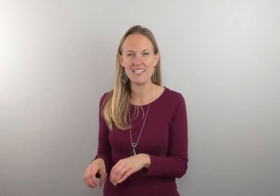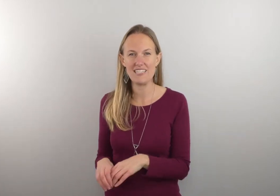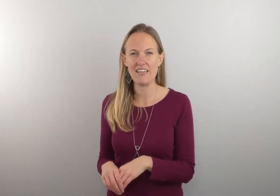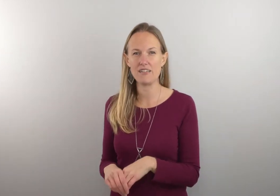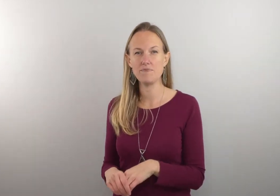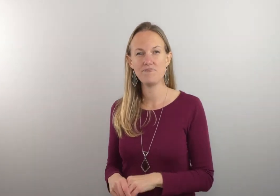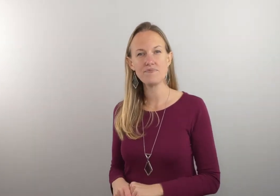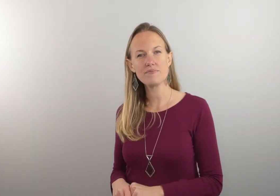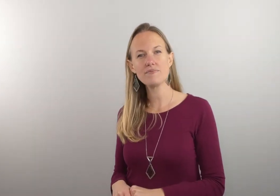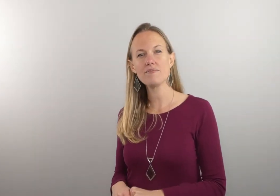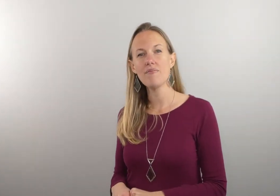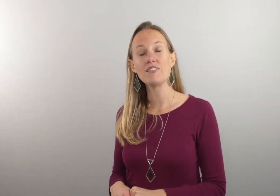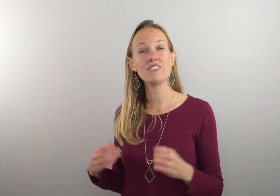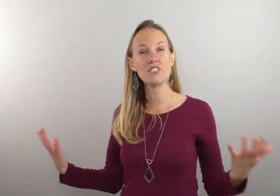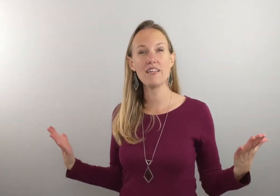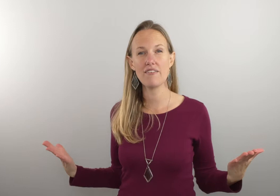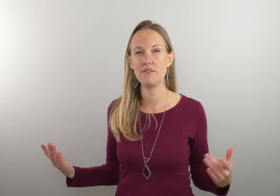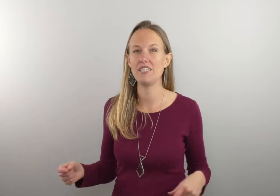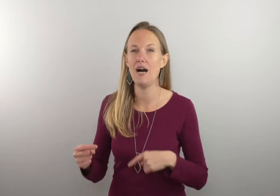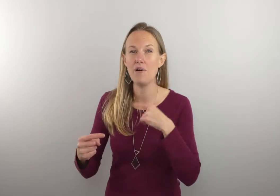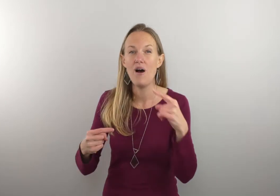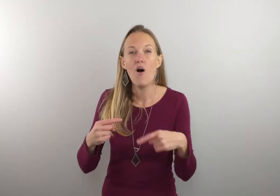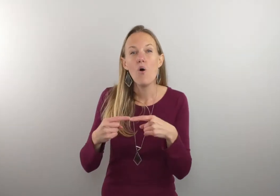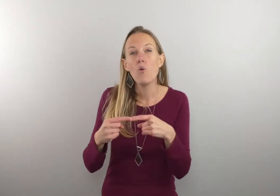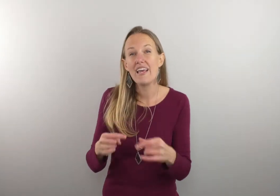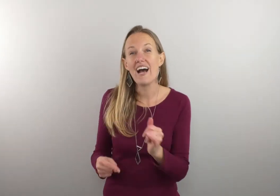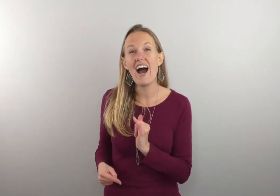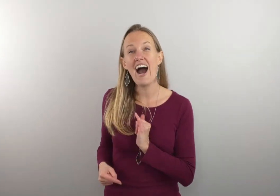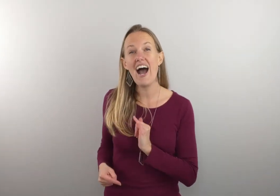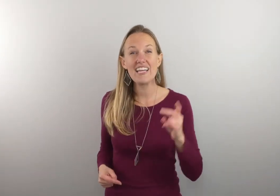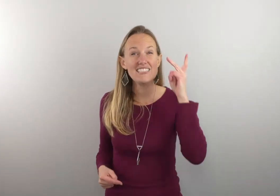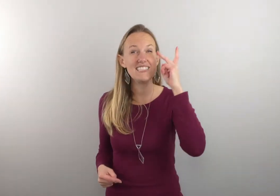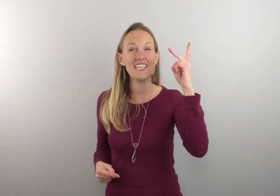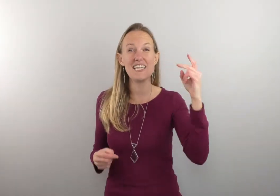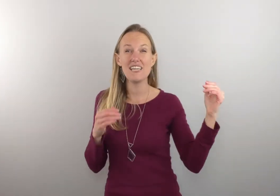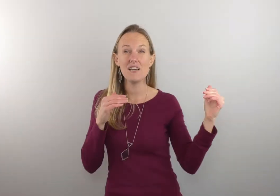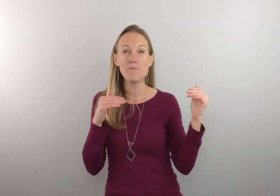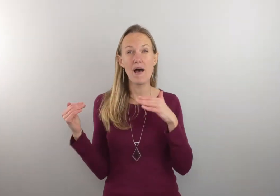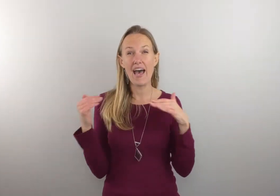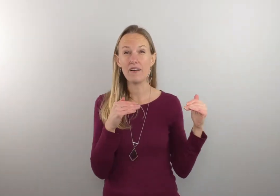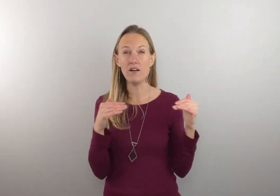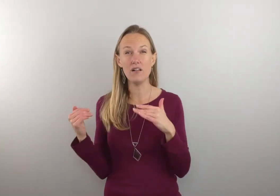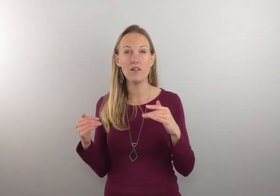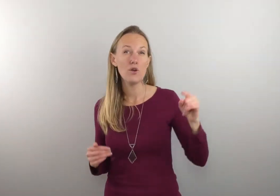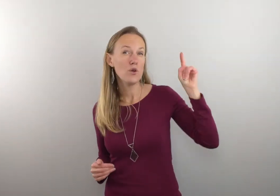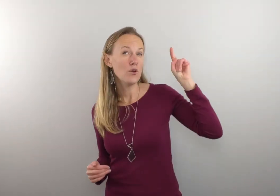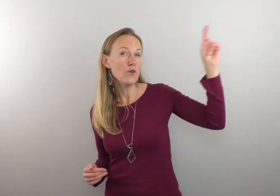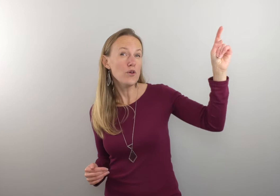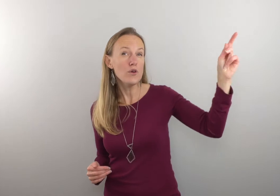to the other so let's try that from the top when I see battle you